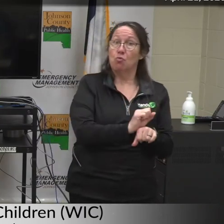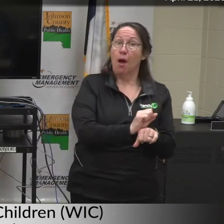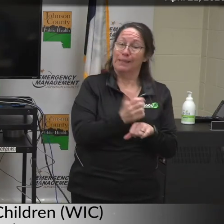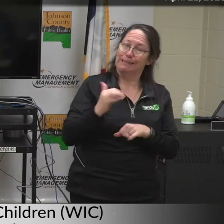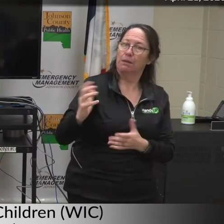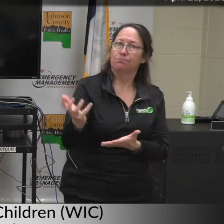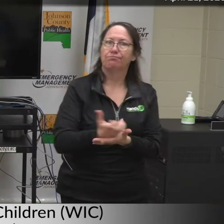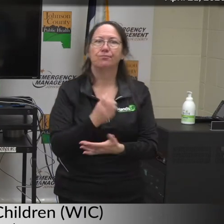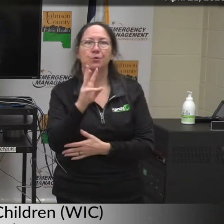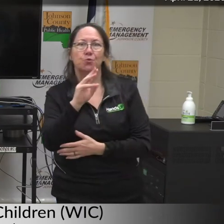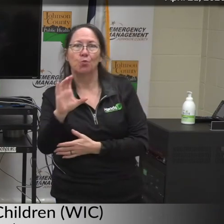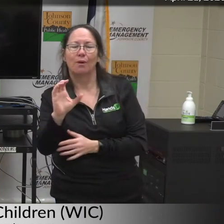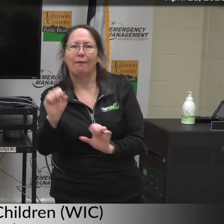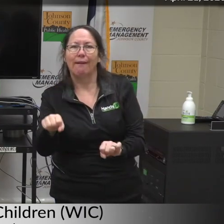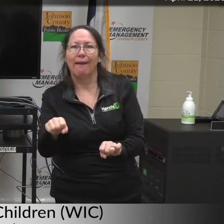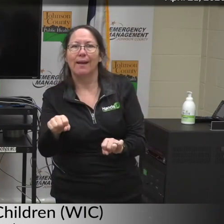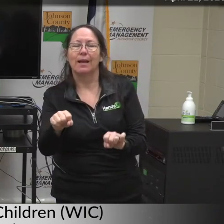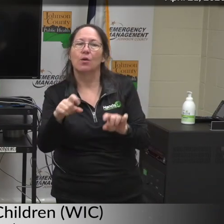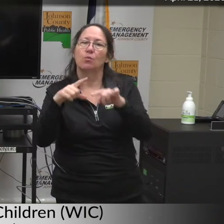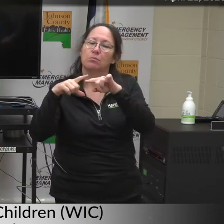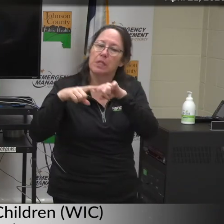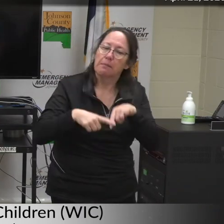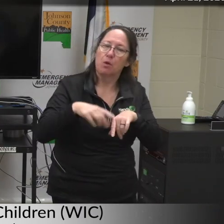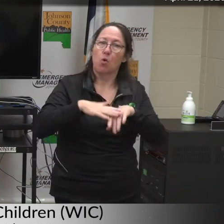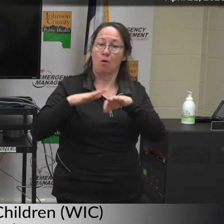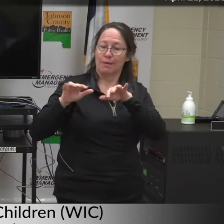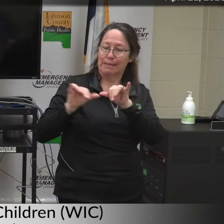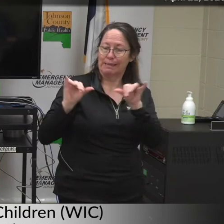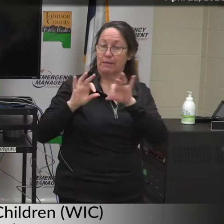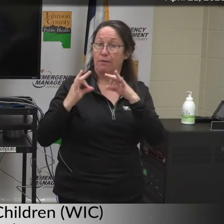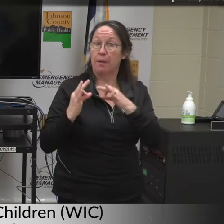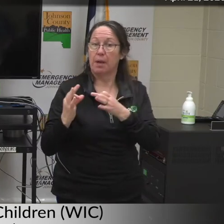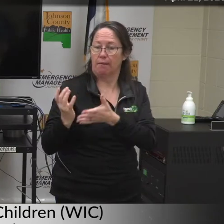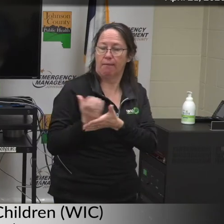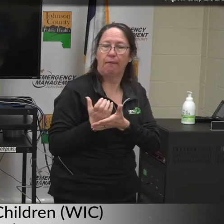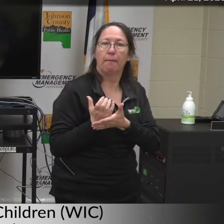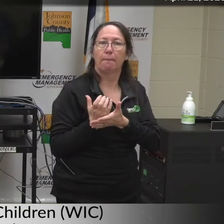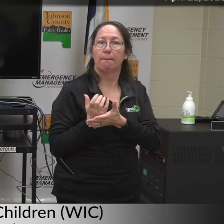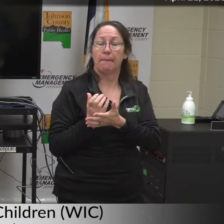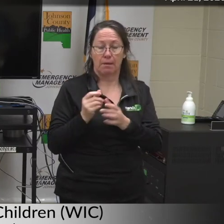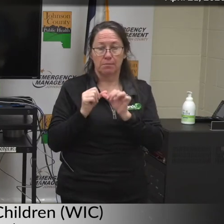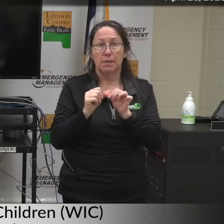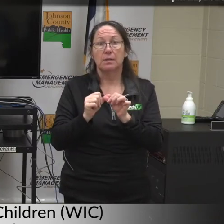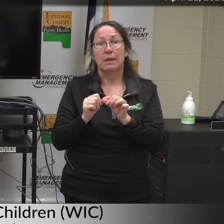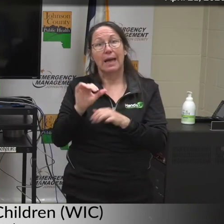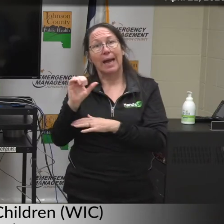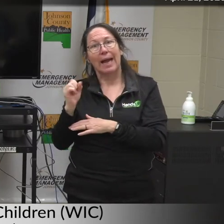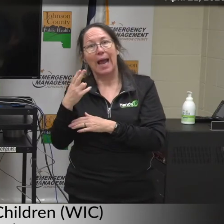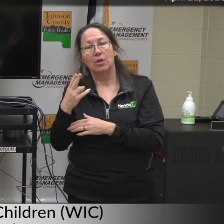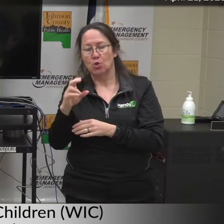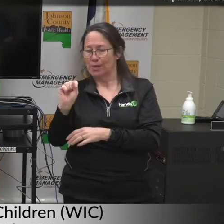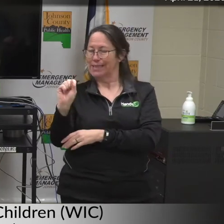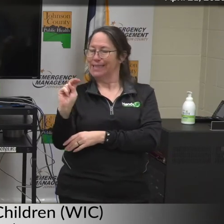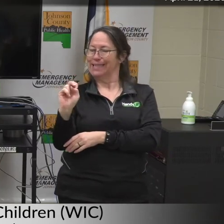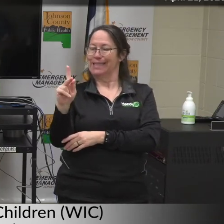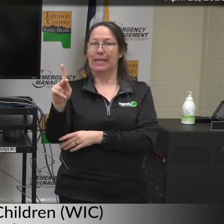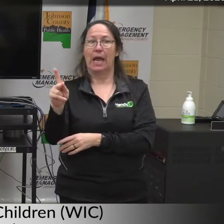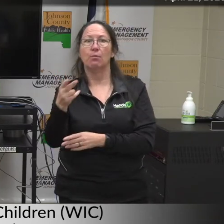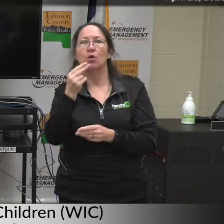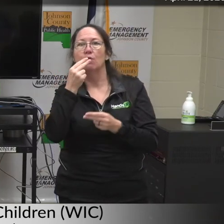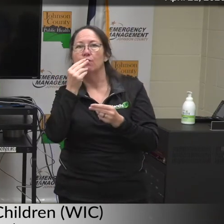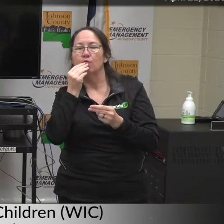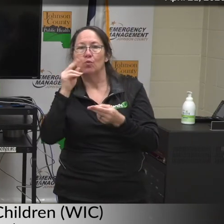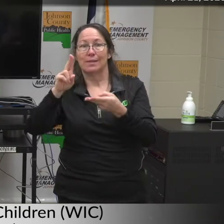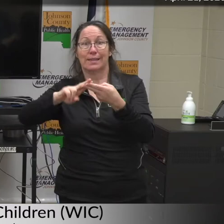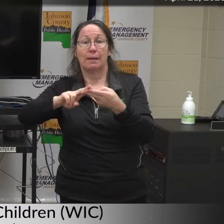get WIC, eligibility is based on income and family size. You can continue to get cash assistance or SNAP benefits, food stamps,